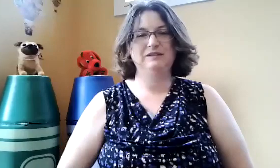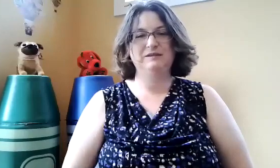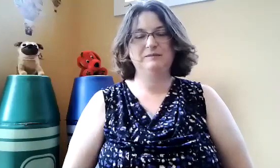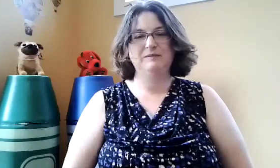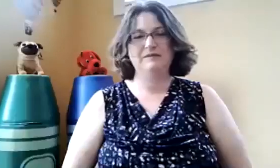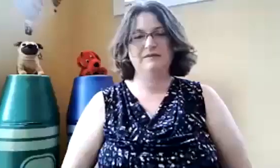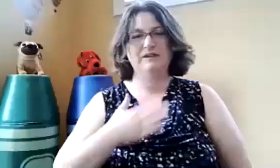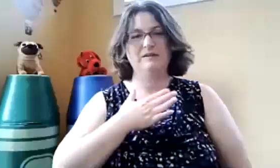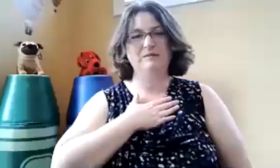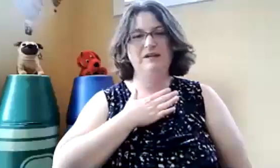Mine.